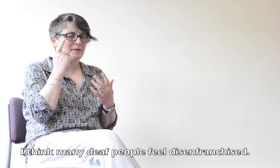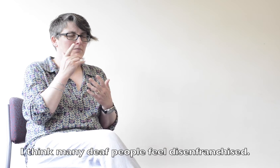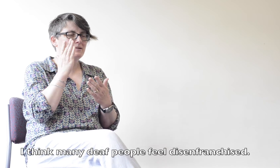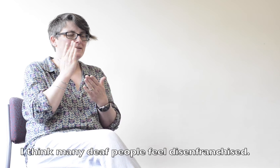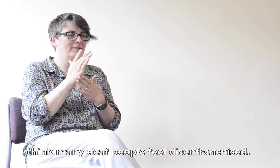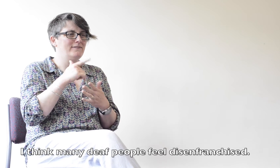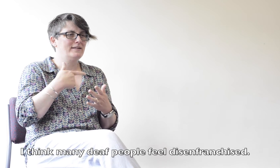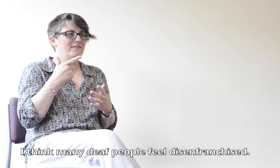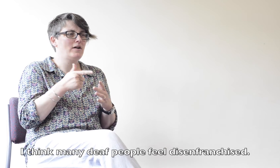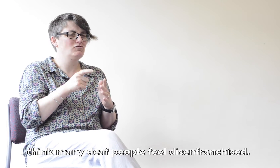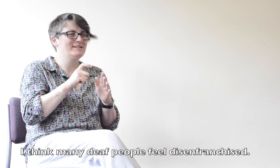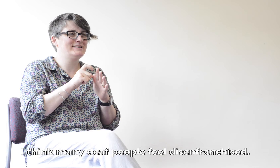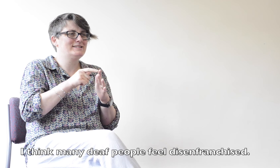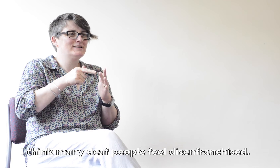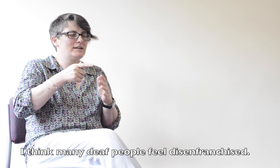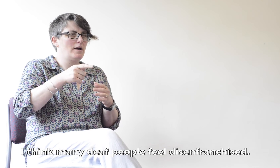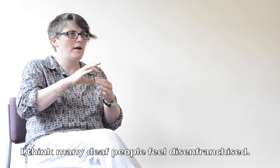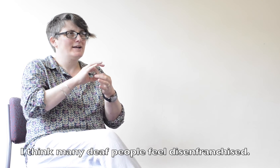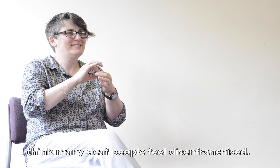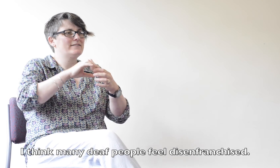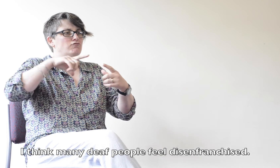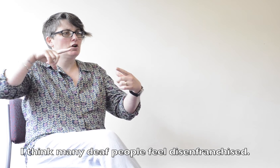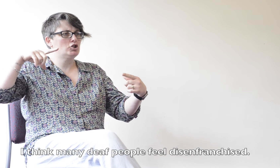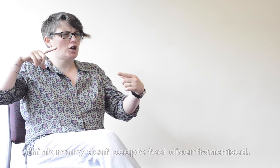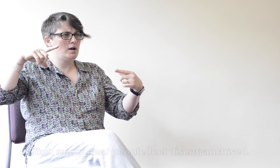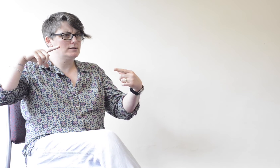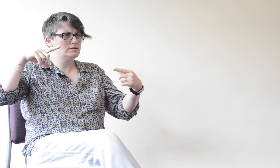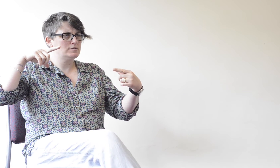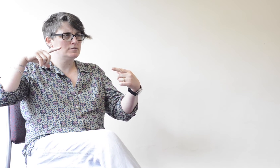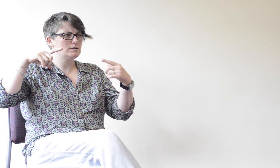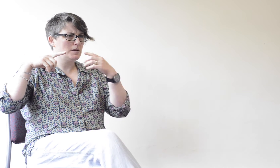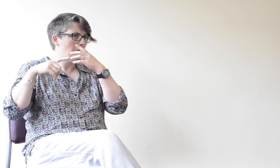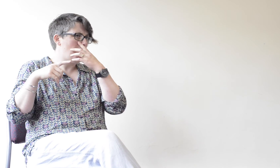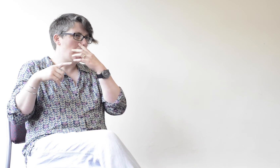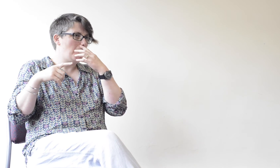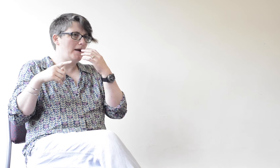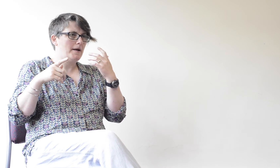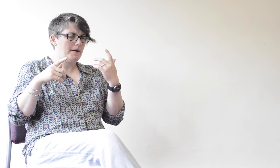Yeah, think a lot of deaf people feel very disenfranchised.